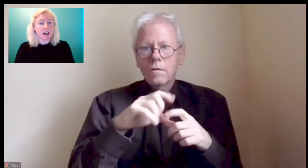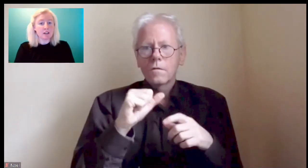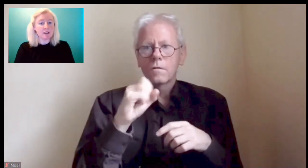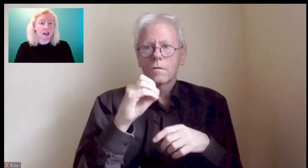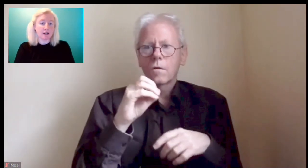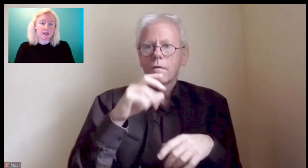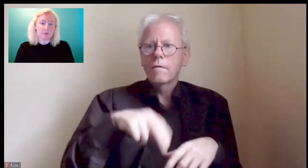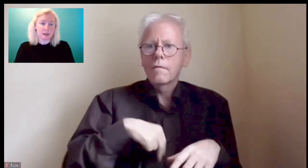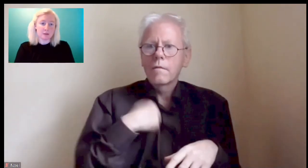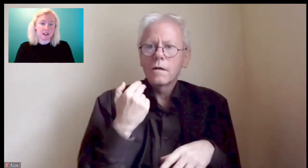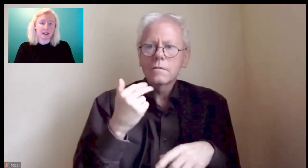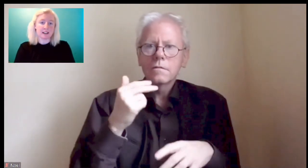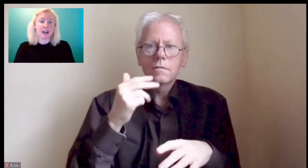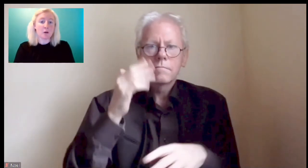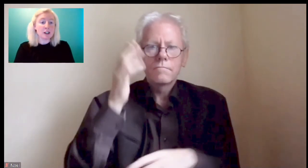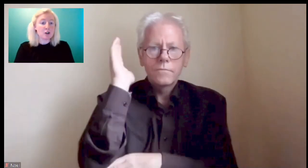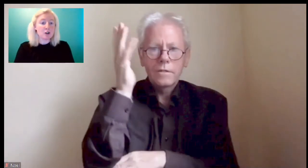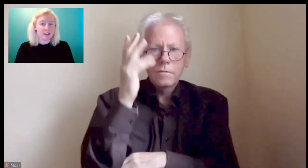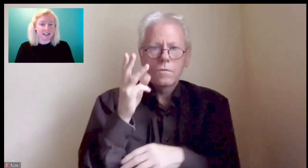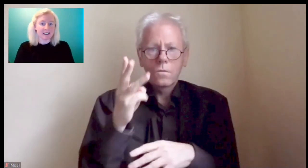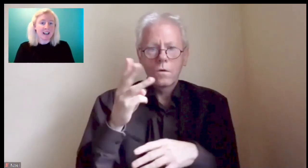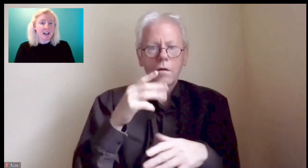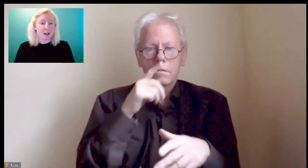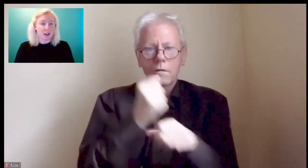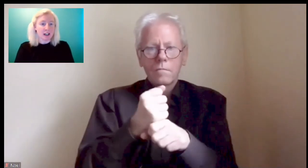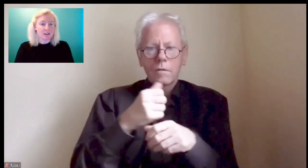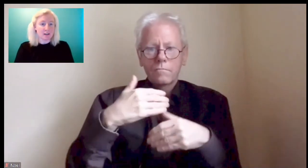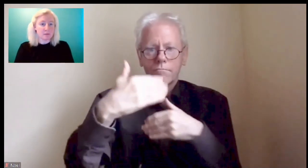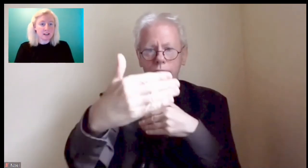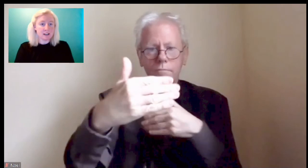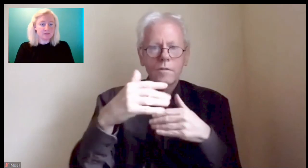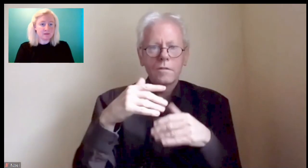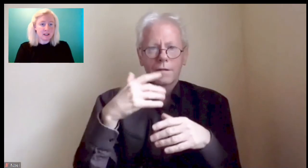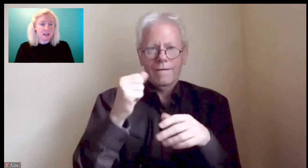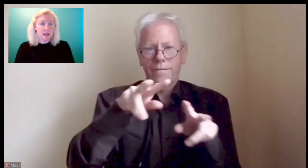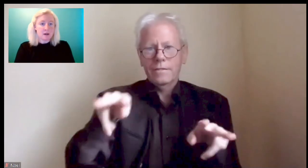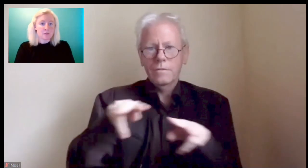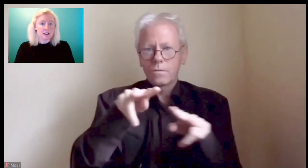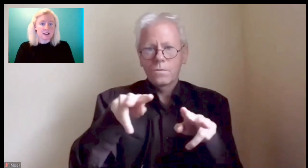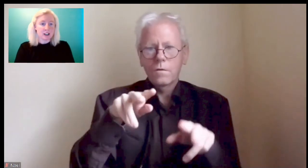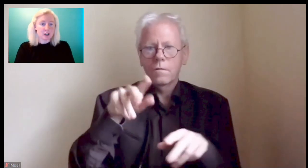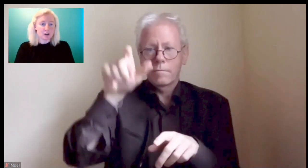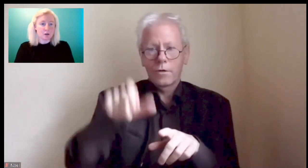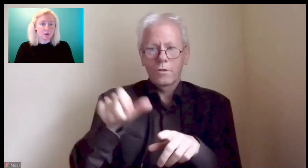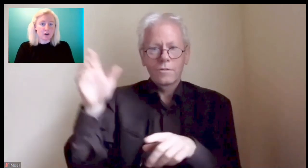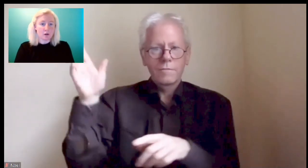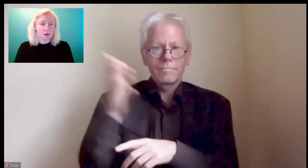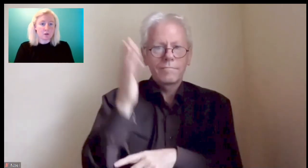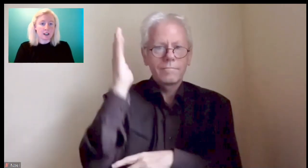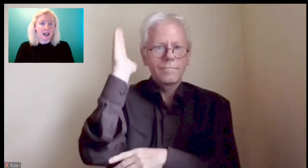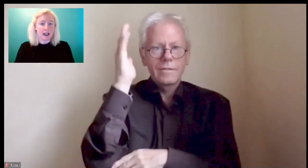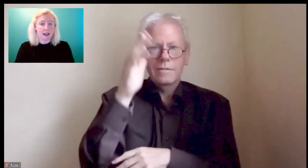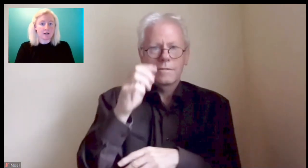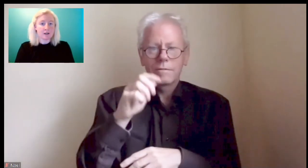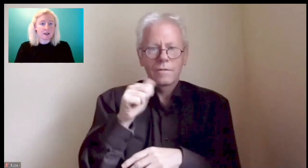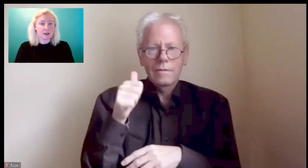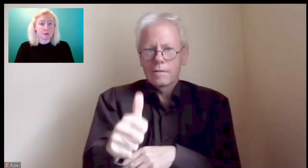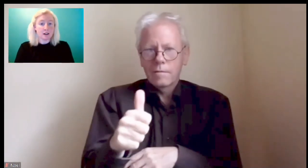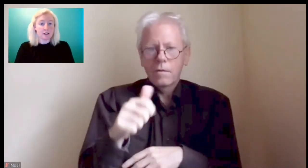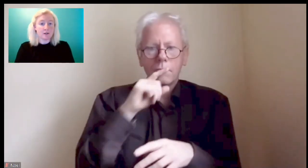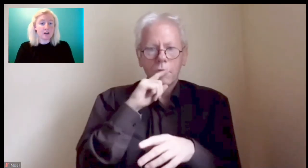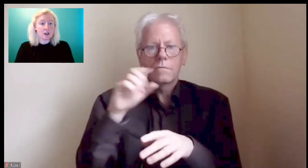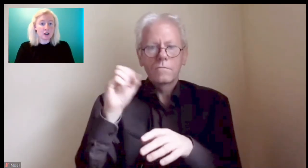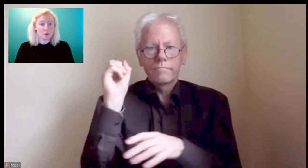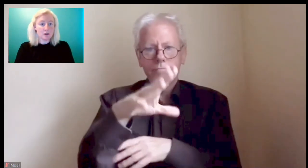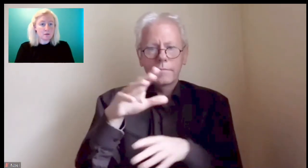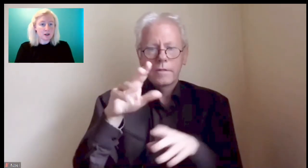the lives of deaf people and how interesting their lives have been. Presentations going forward will have